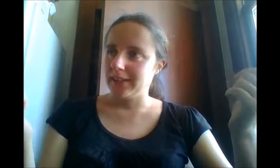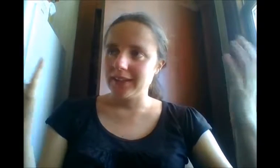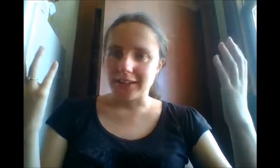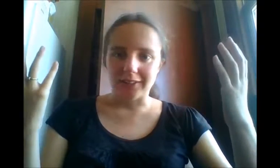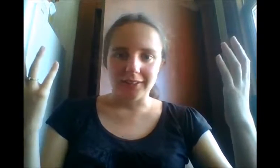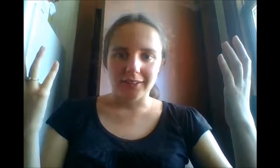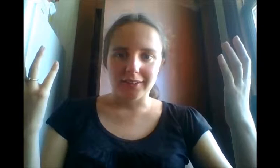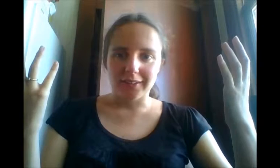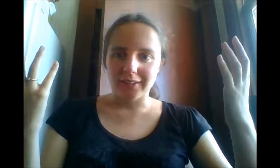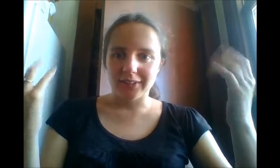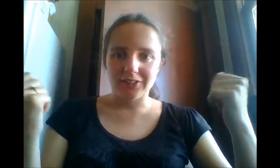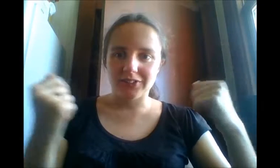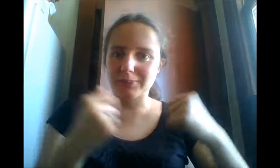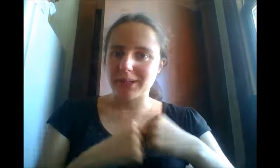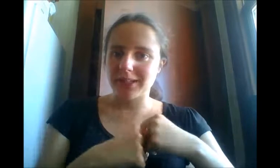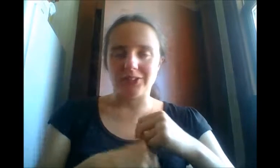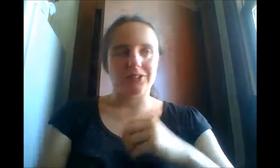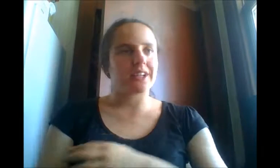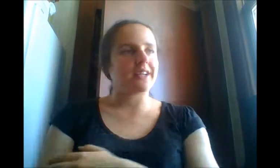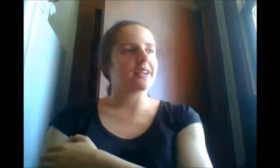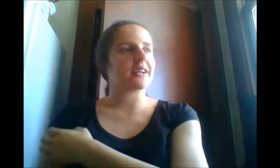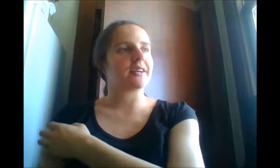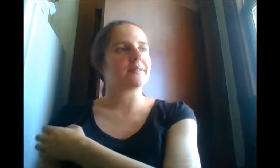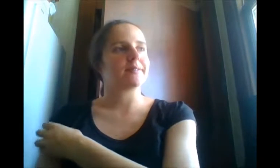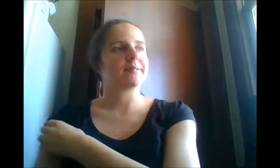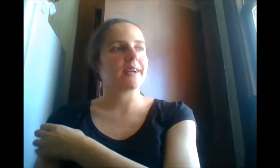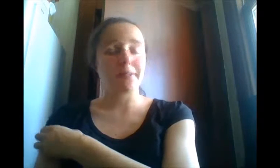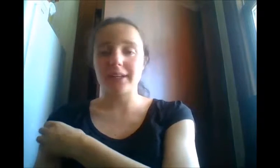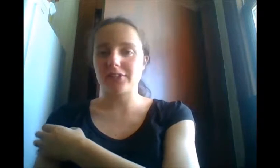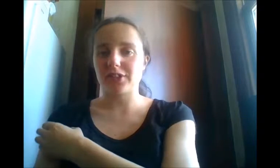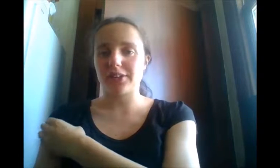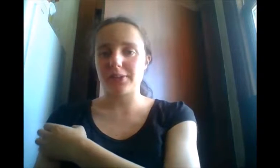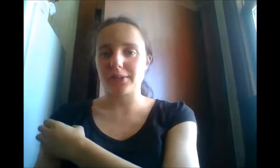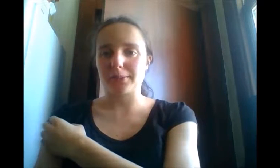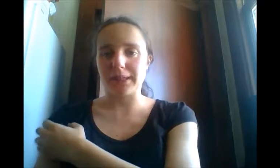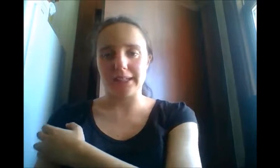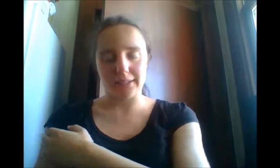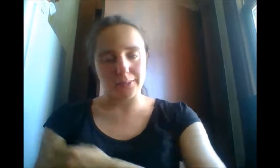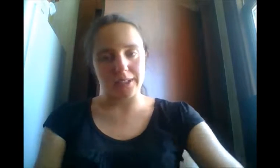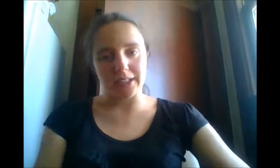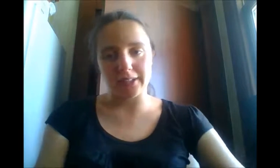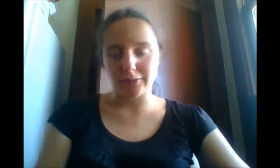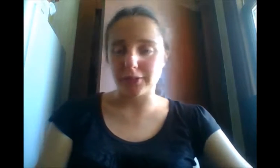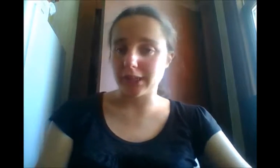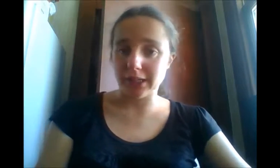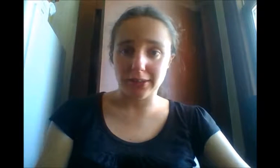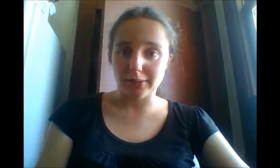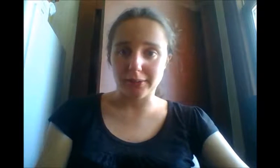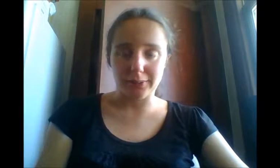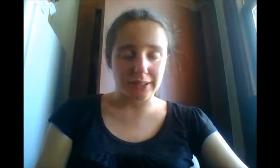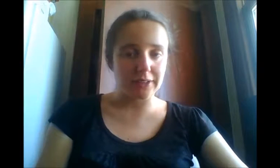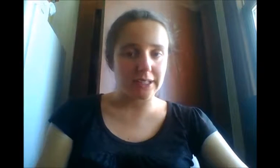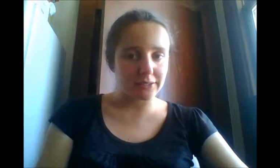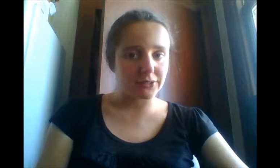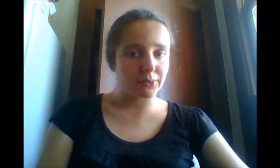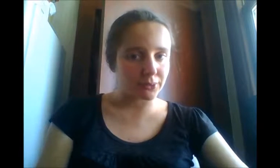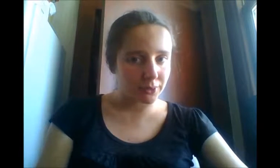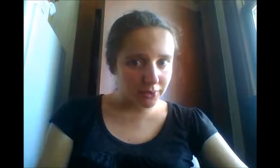Yeah, it just depends. And I think it's great therapy either way, either you are an artist or you're not.